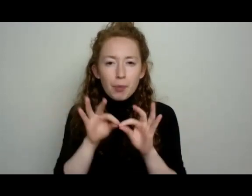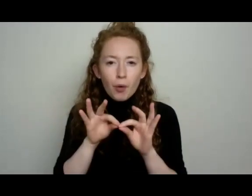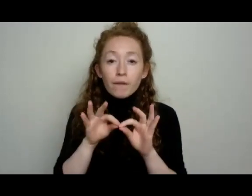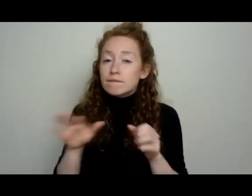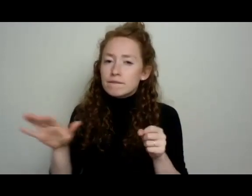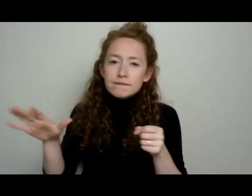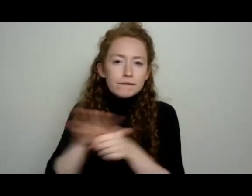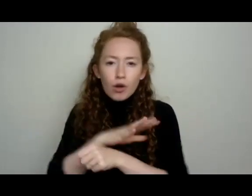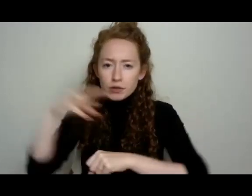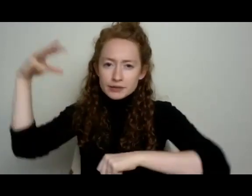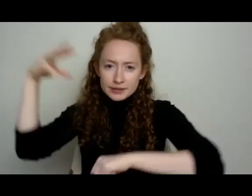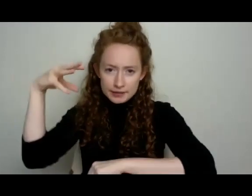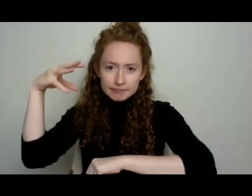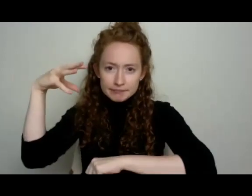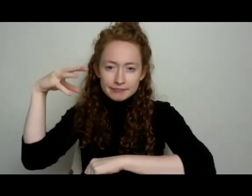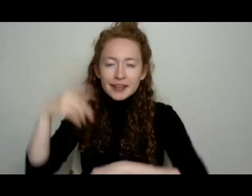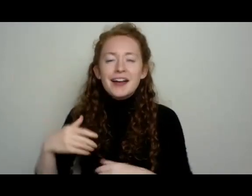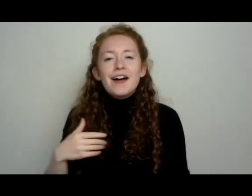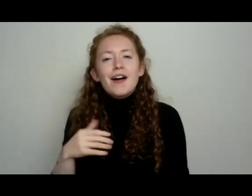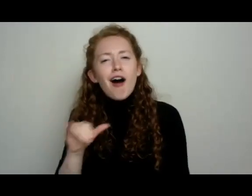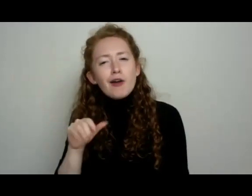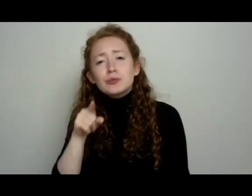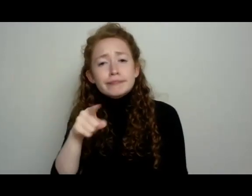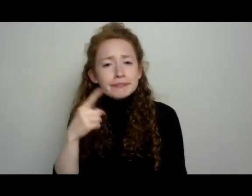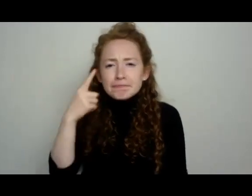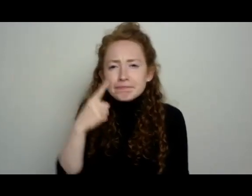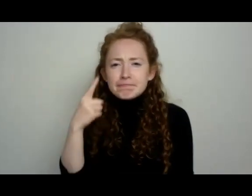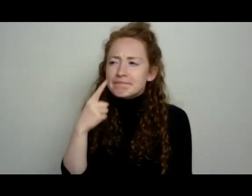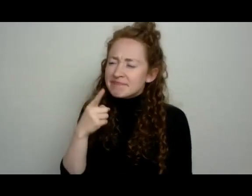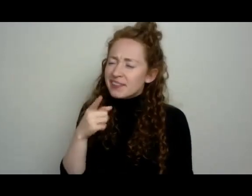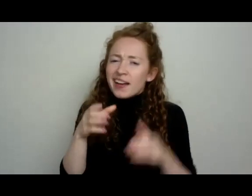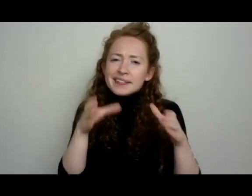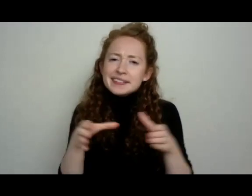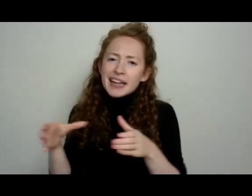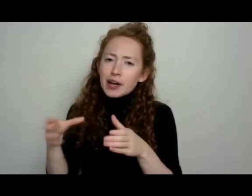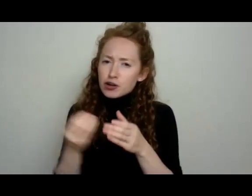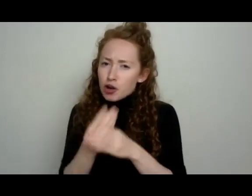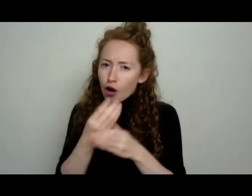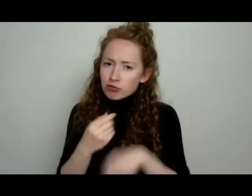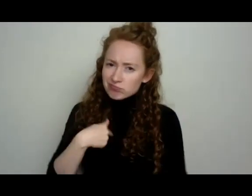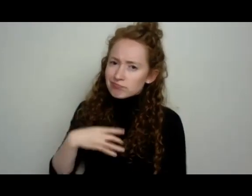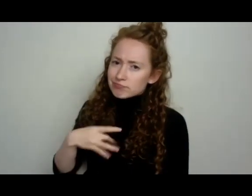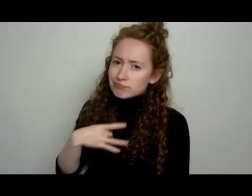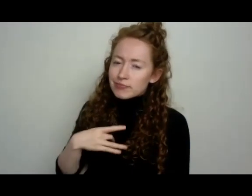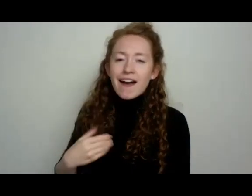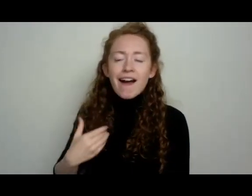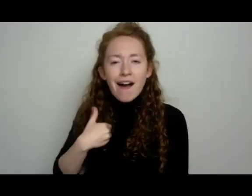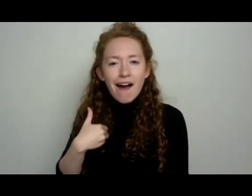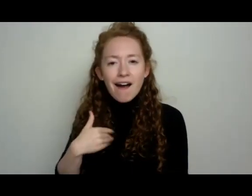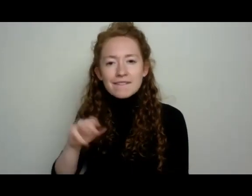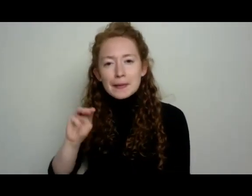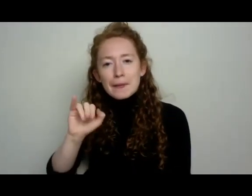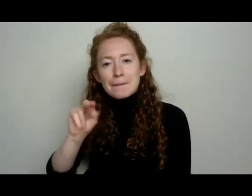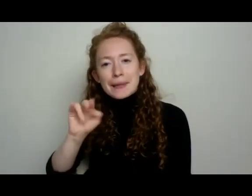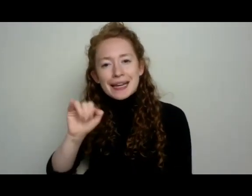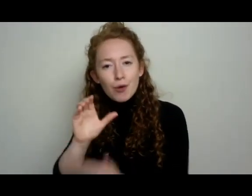have our whole eight keys of container gardening mini course that's totally free on our website. So please jump right into that